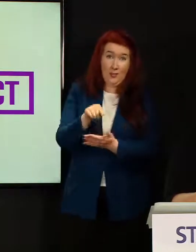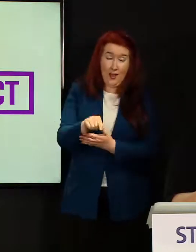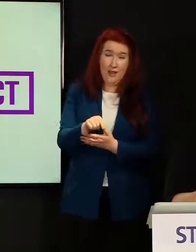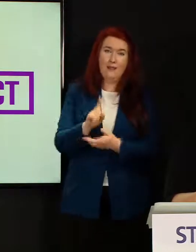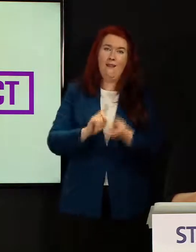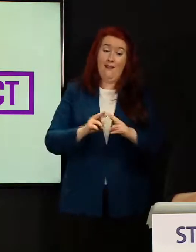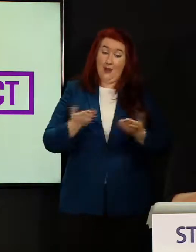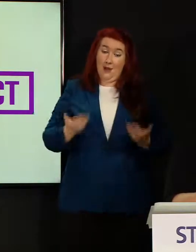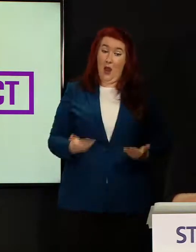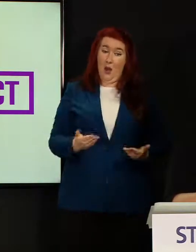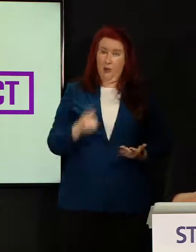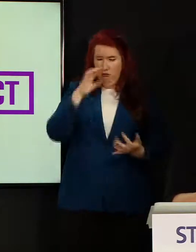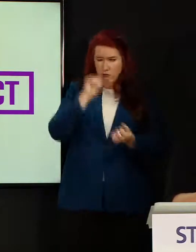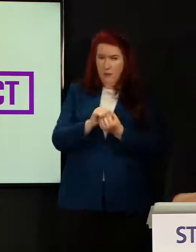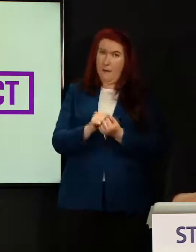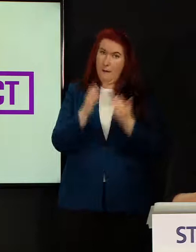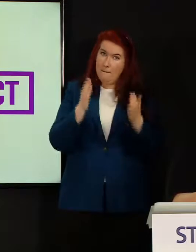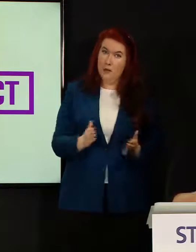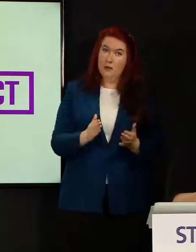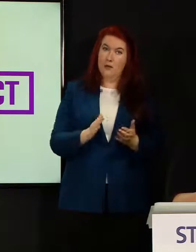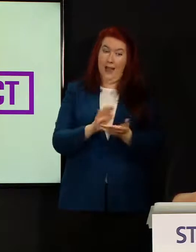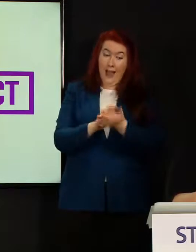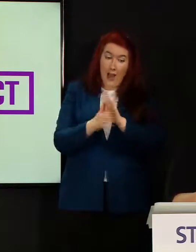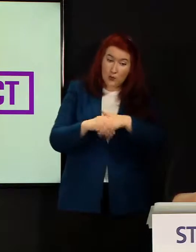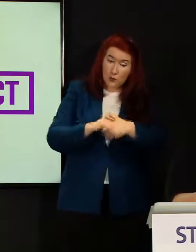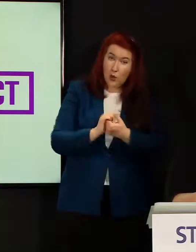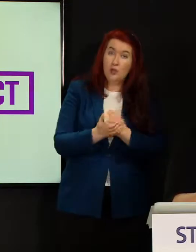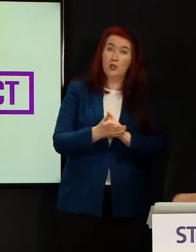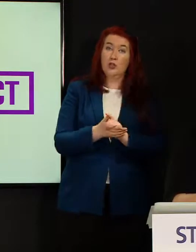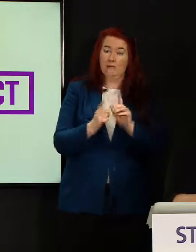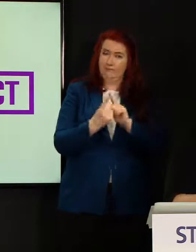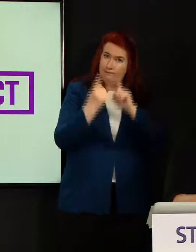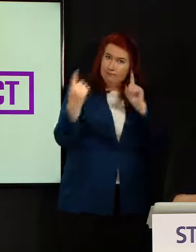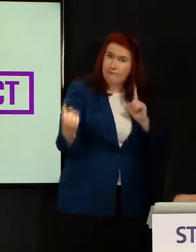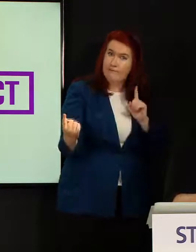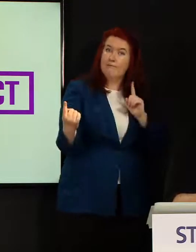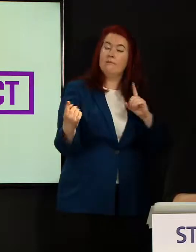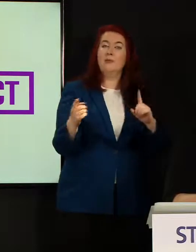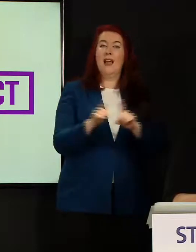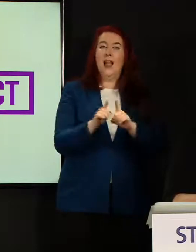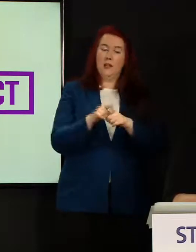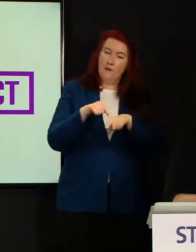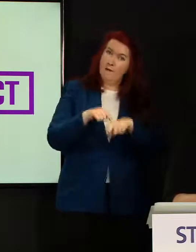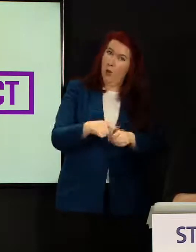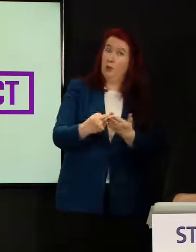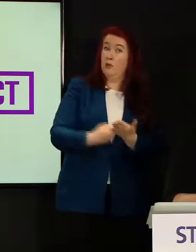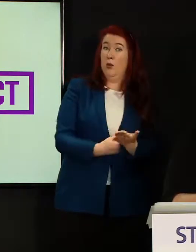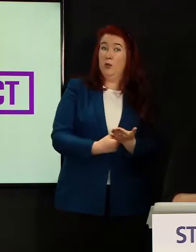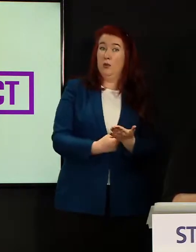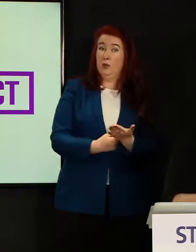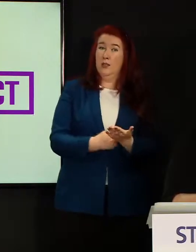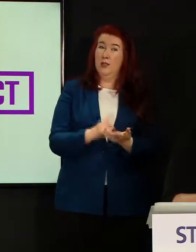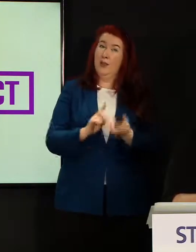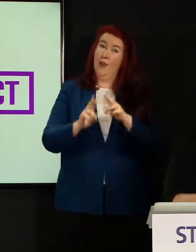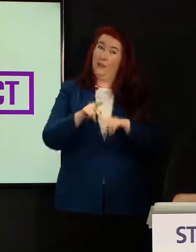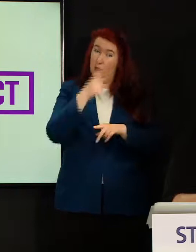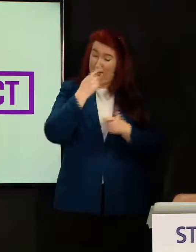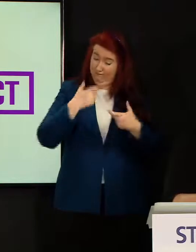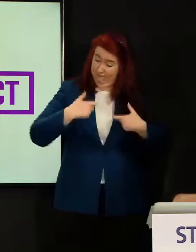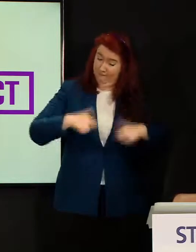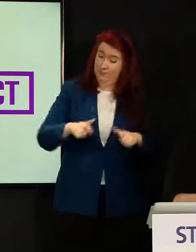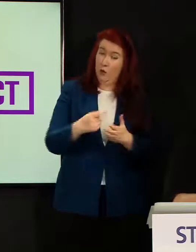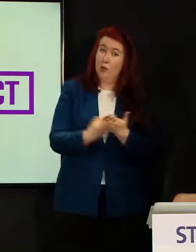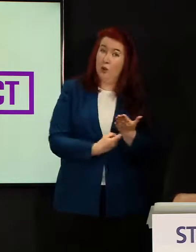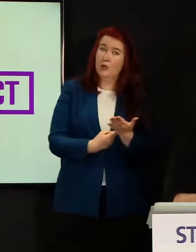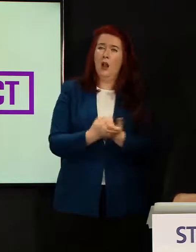remember to socially distance, to hand wash and follow the rules. So there will be many people incredibly grateful for the care and